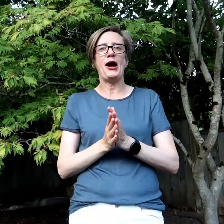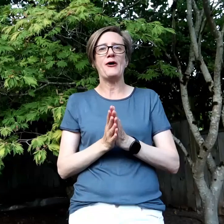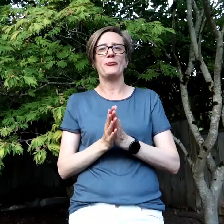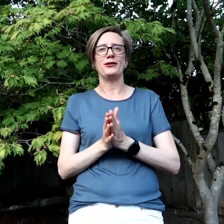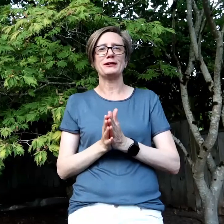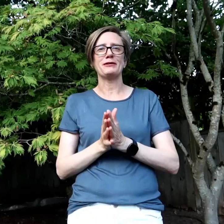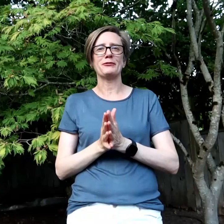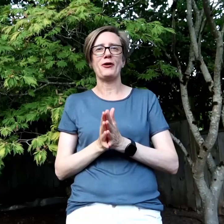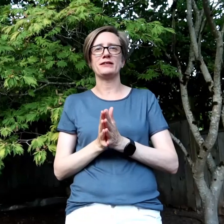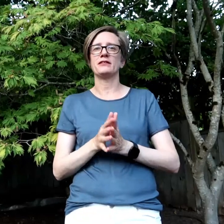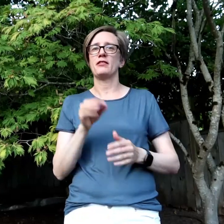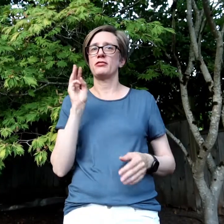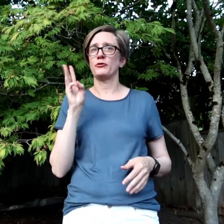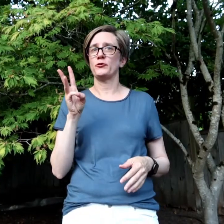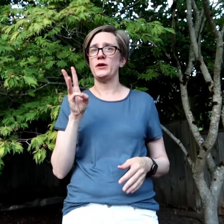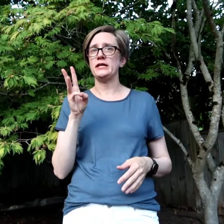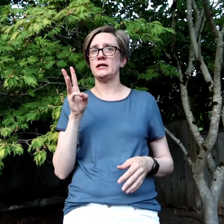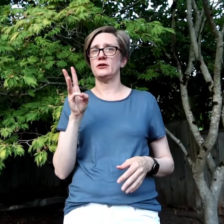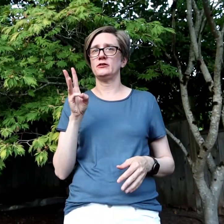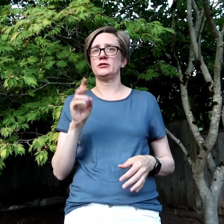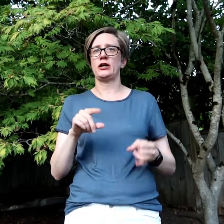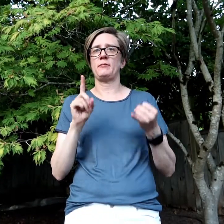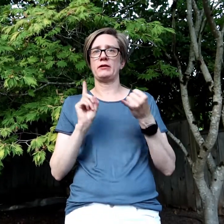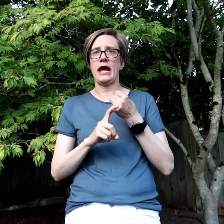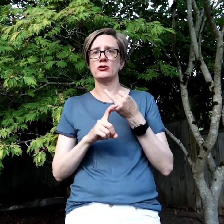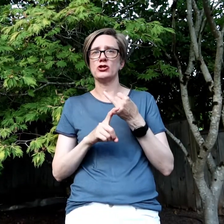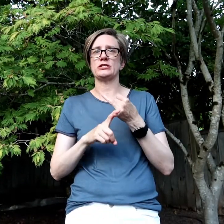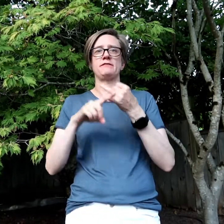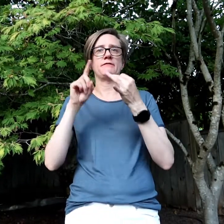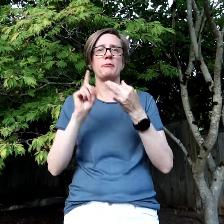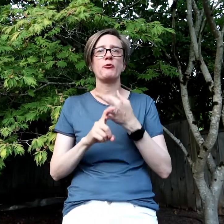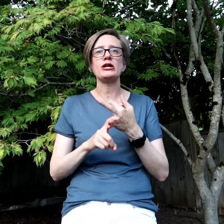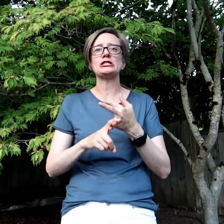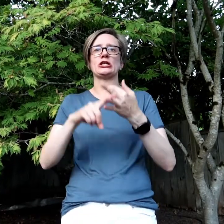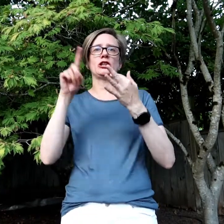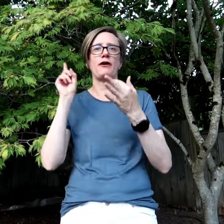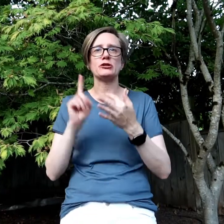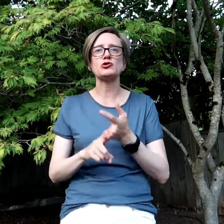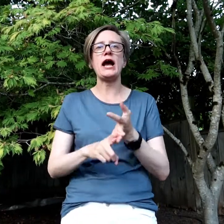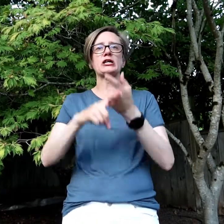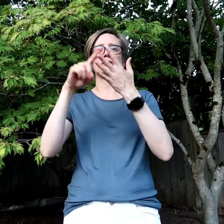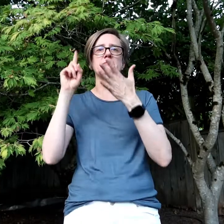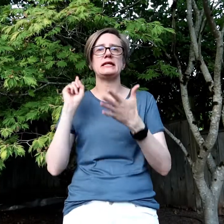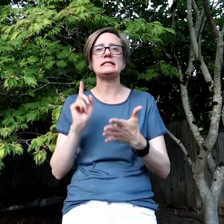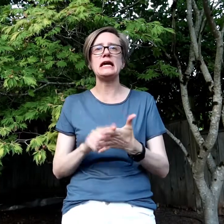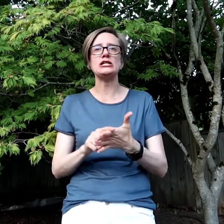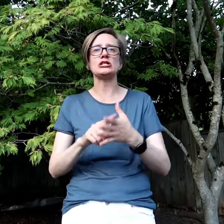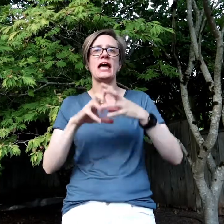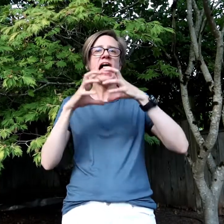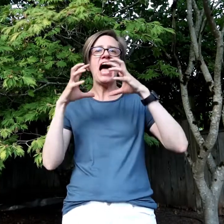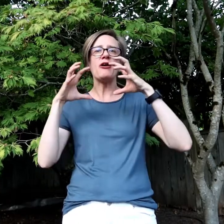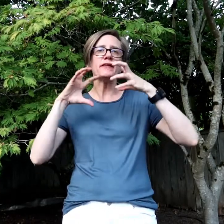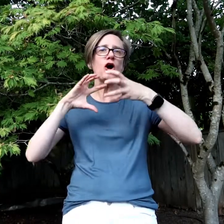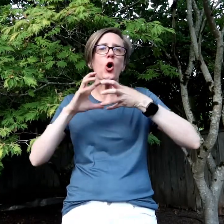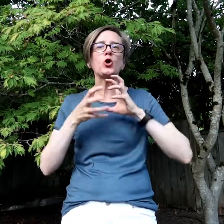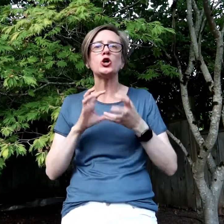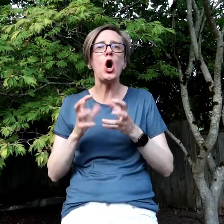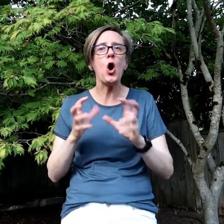Welcome everyone. Third week here, talking about energy, vibration, law of attraction, meditation, how they all co